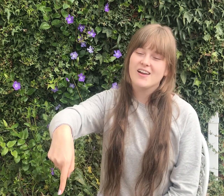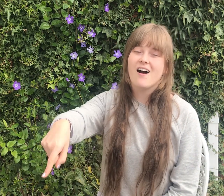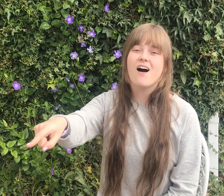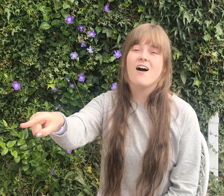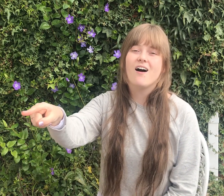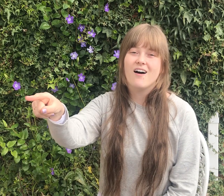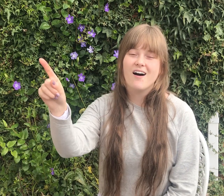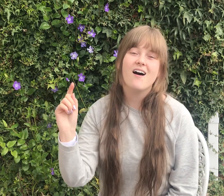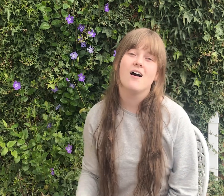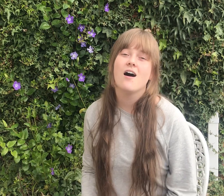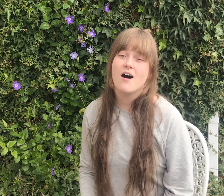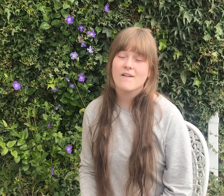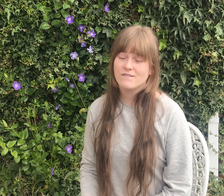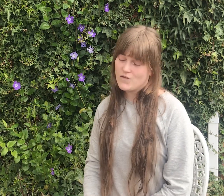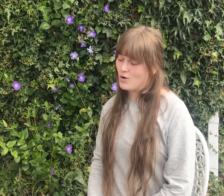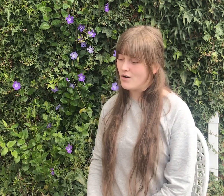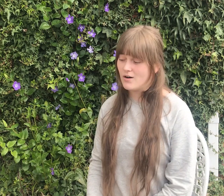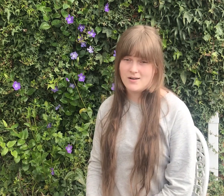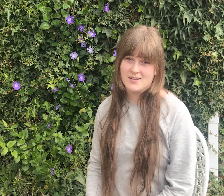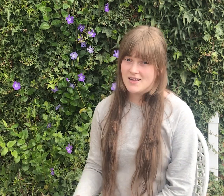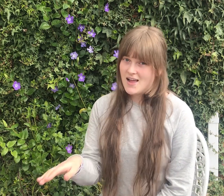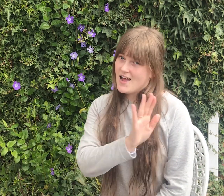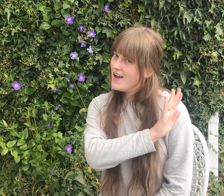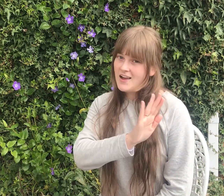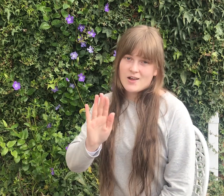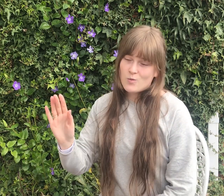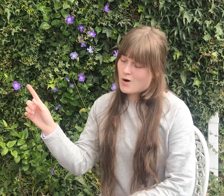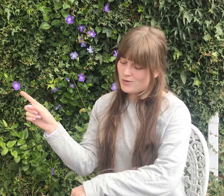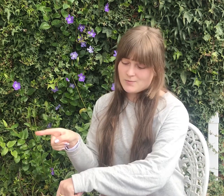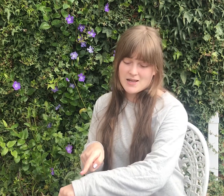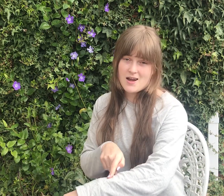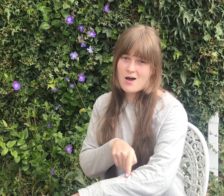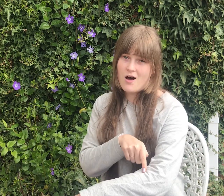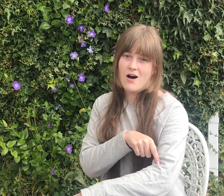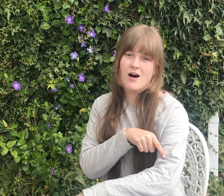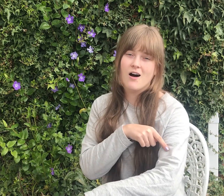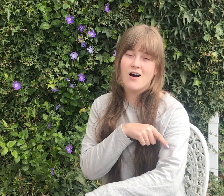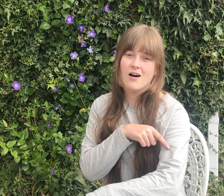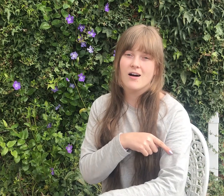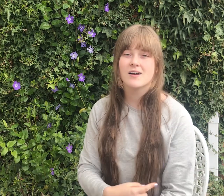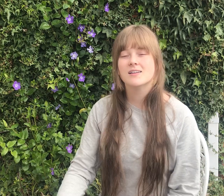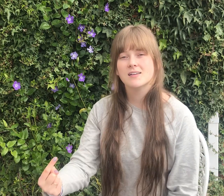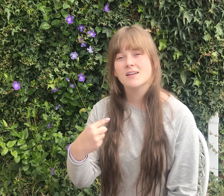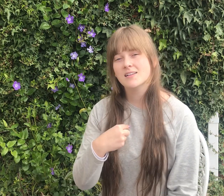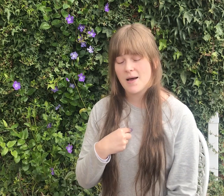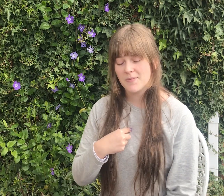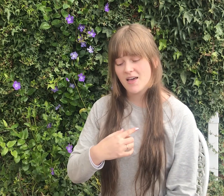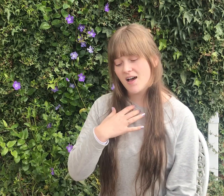on For It won't be long Till I'm